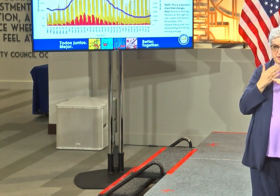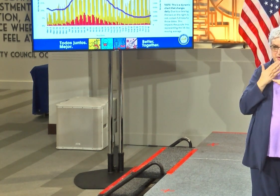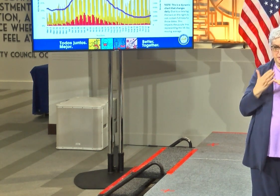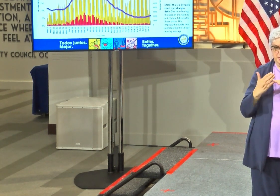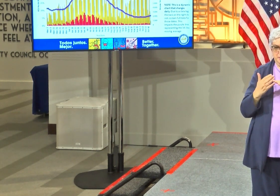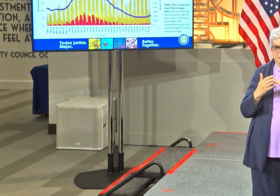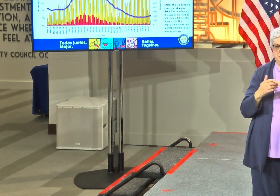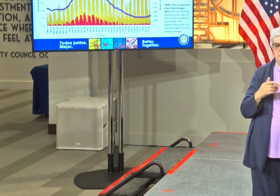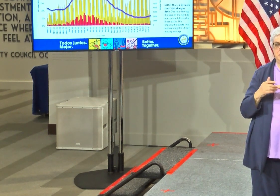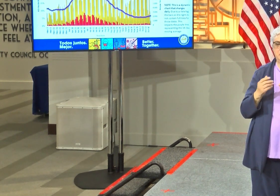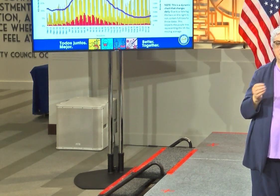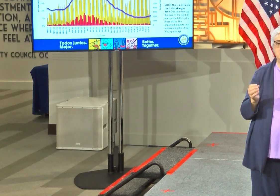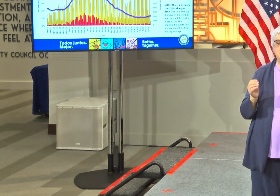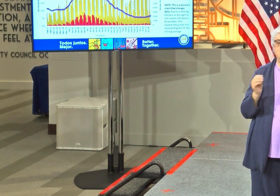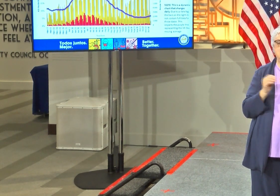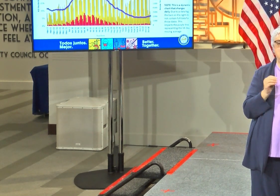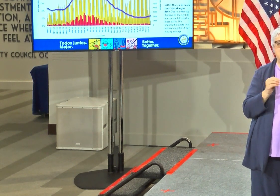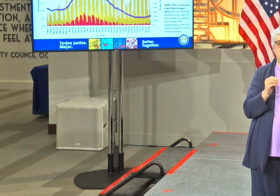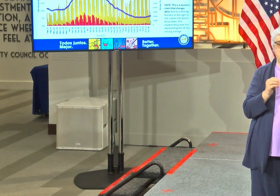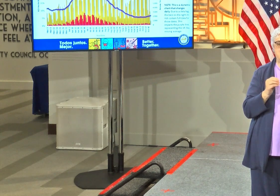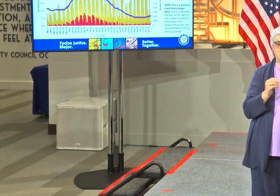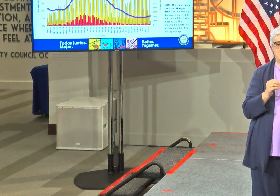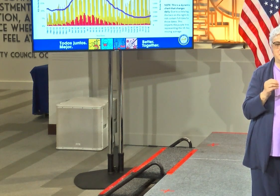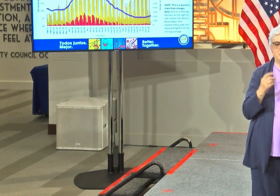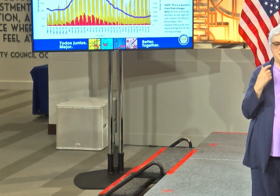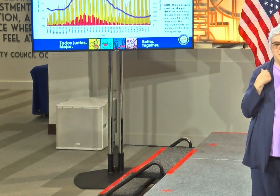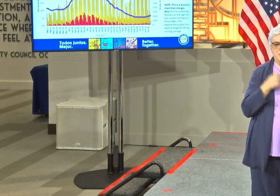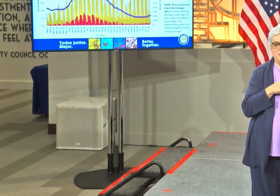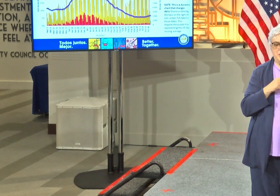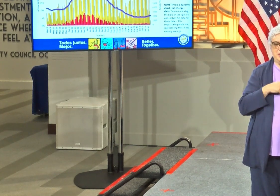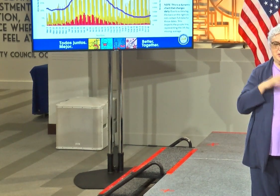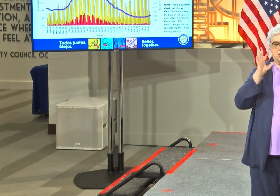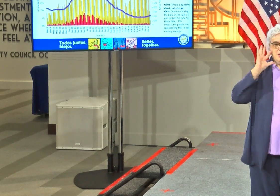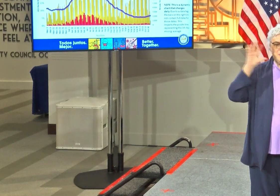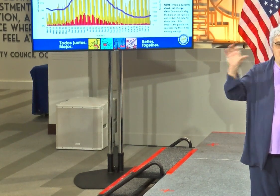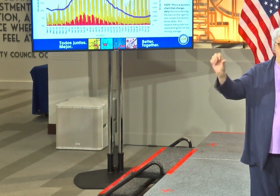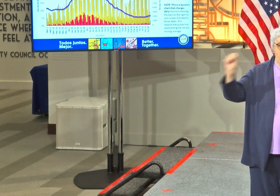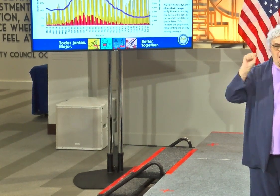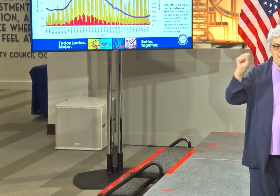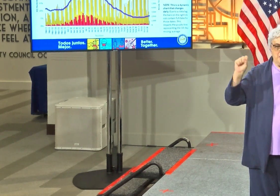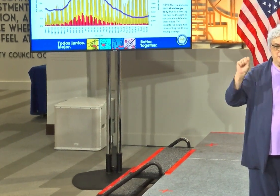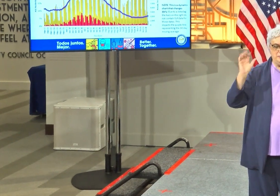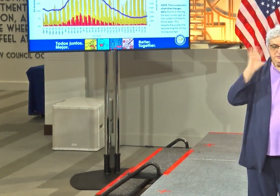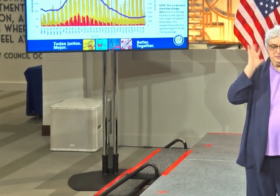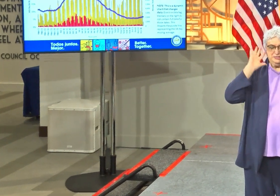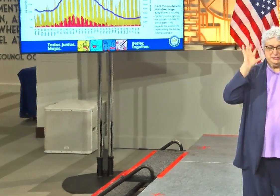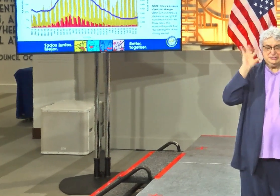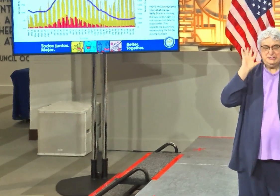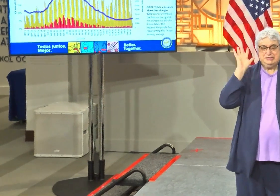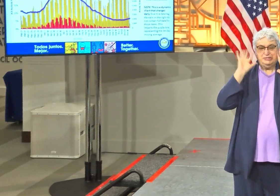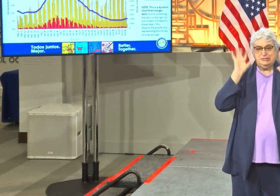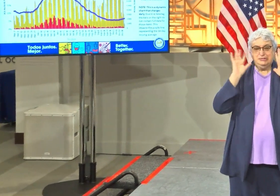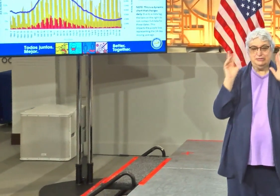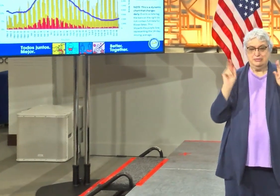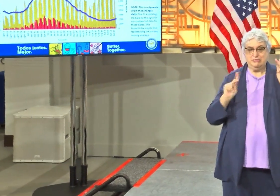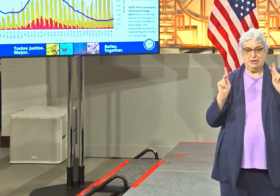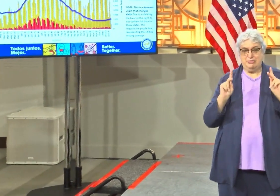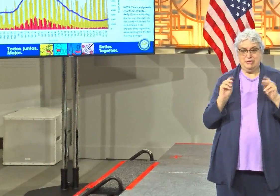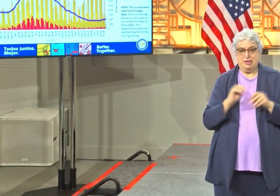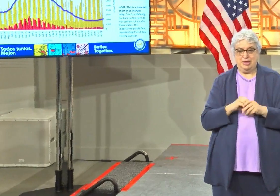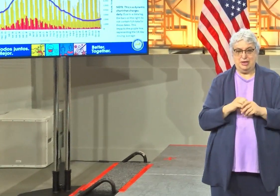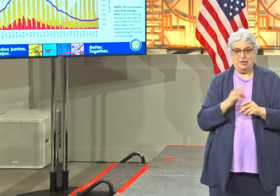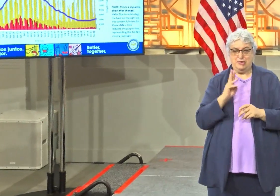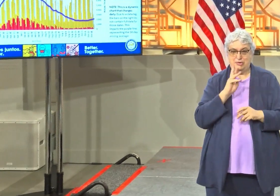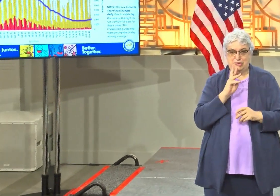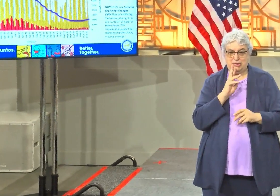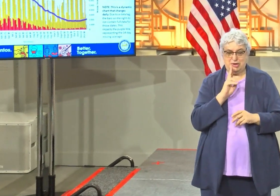much further than that, it is important for us to sound the alarm for people in the city of Houston, to remind